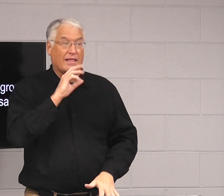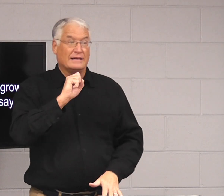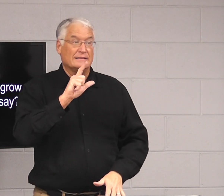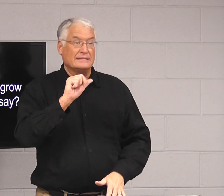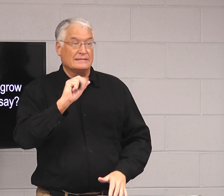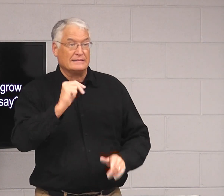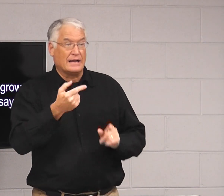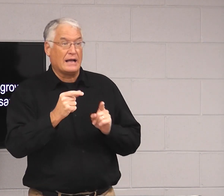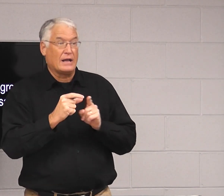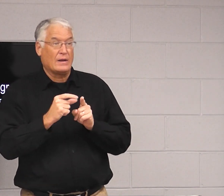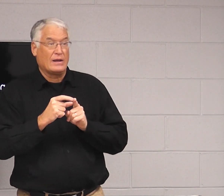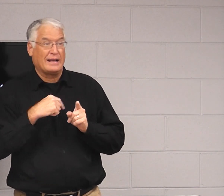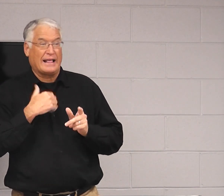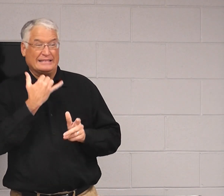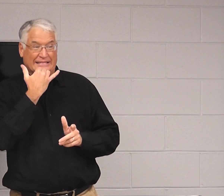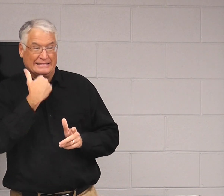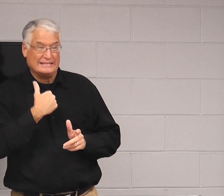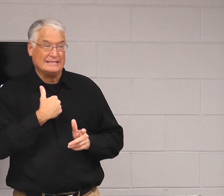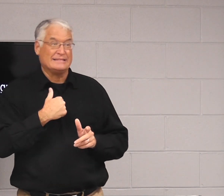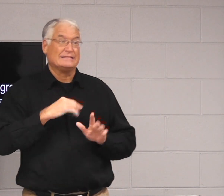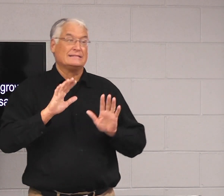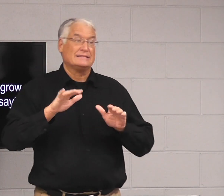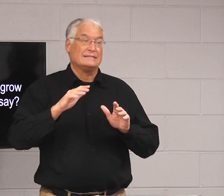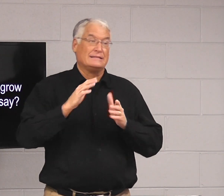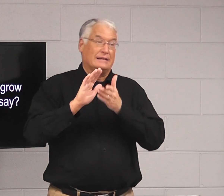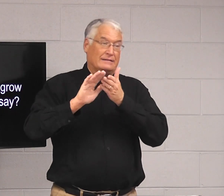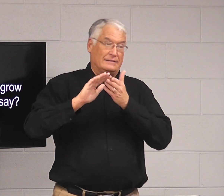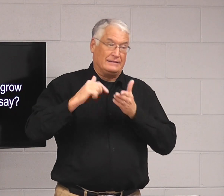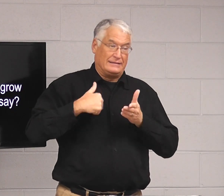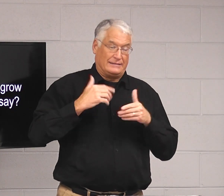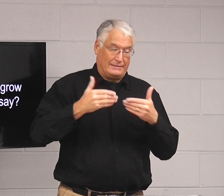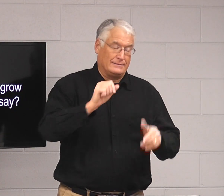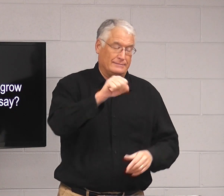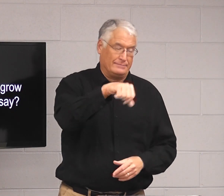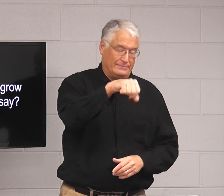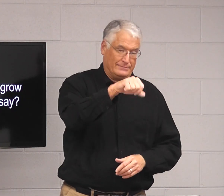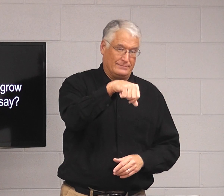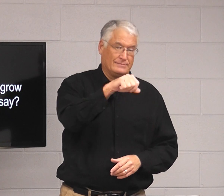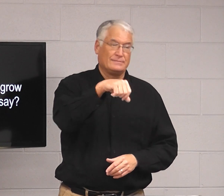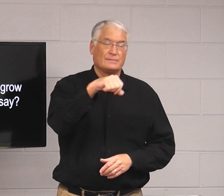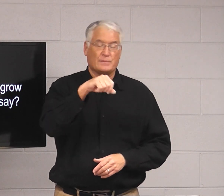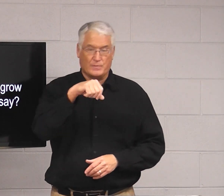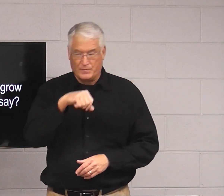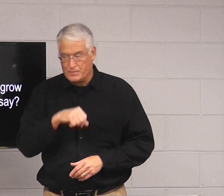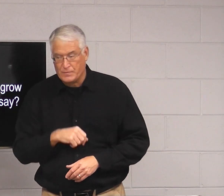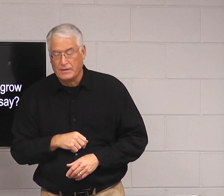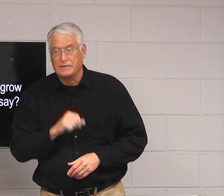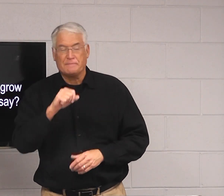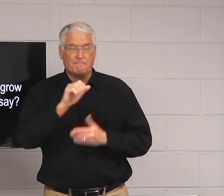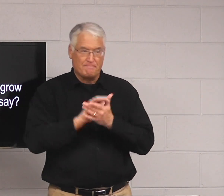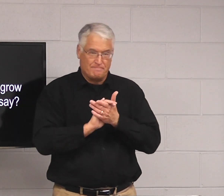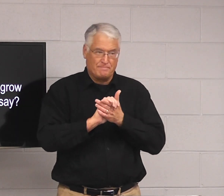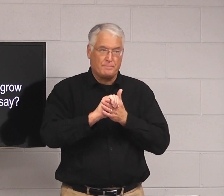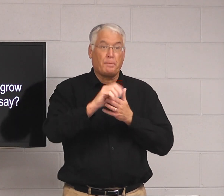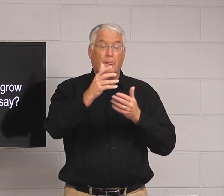Sometimes I say bad words and I have to ask them to excuse me. Yes.